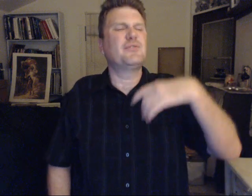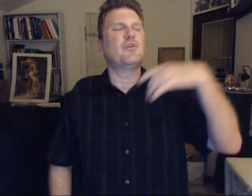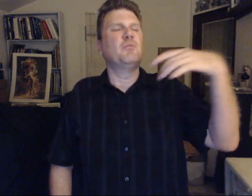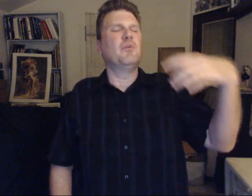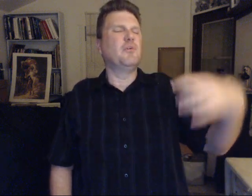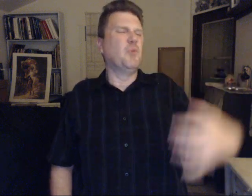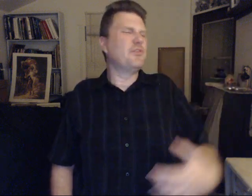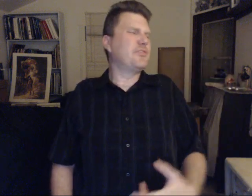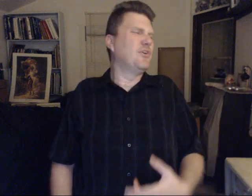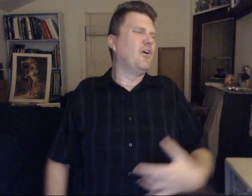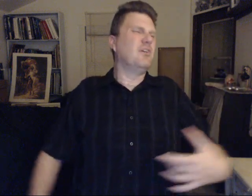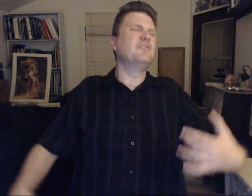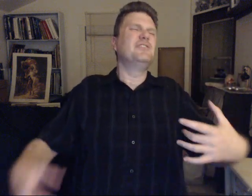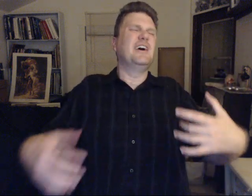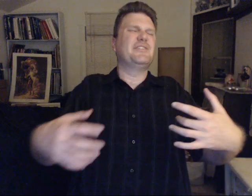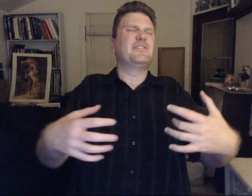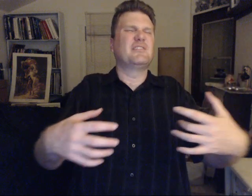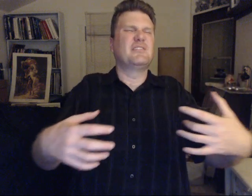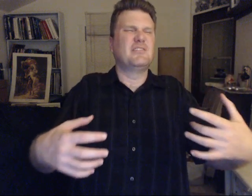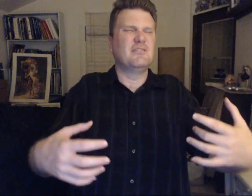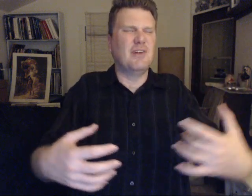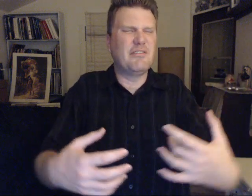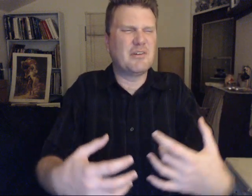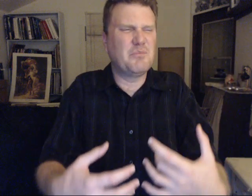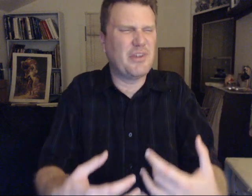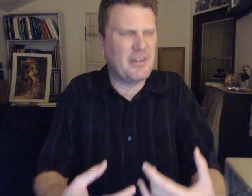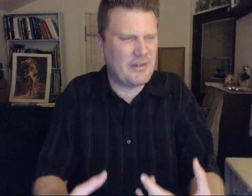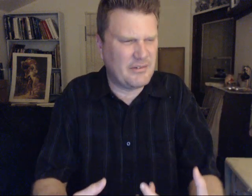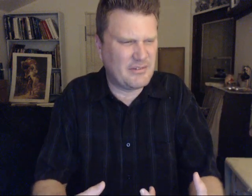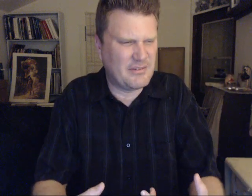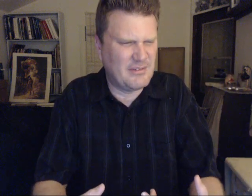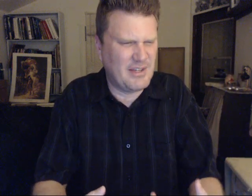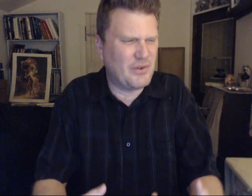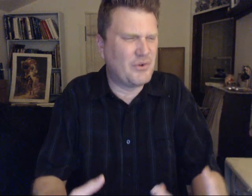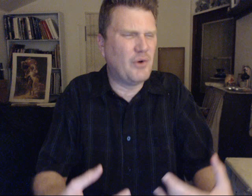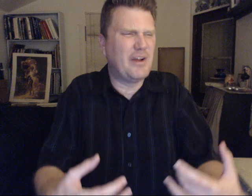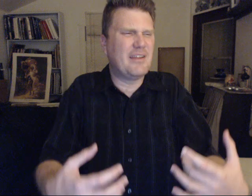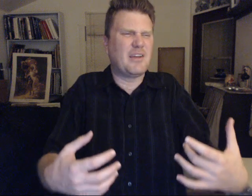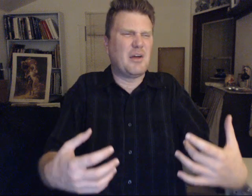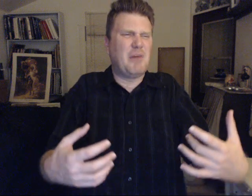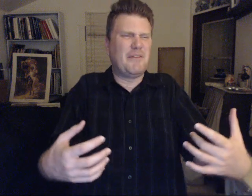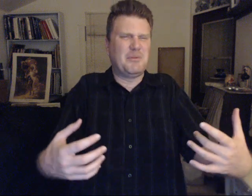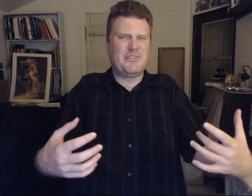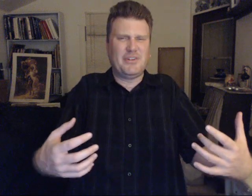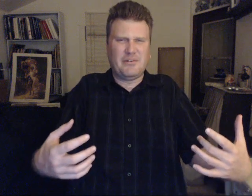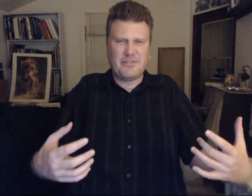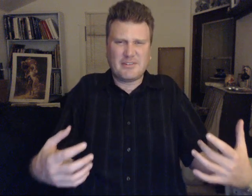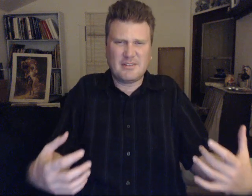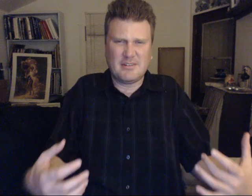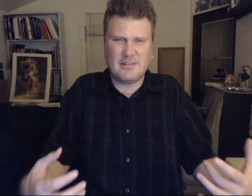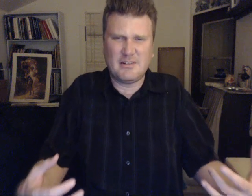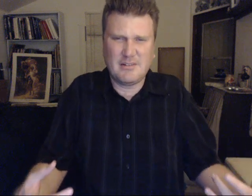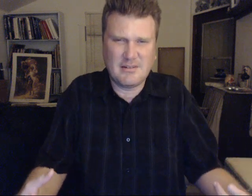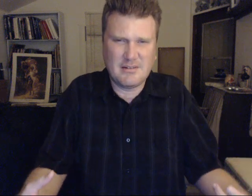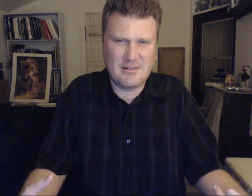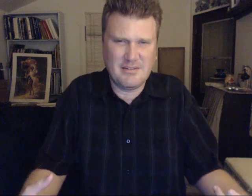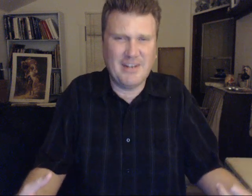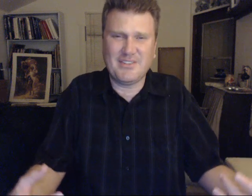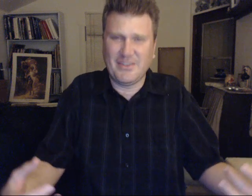your emotional... Yes, loving beings that don't know anything about themselves. That is nothing